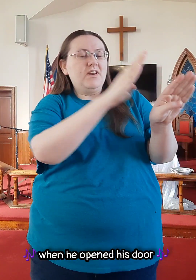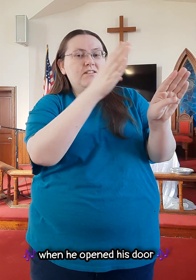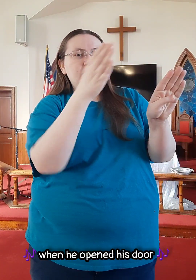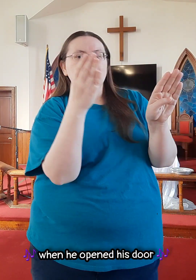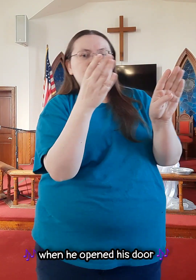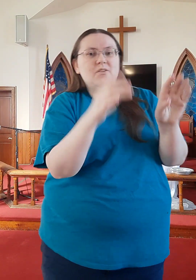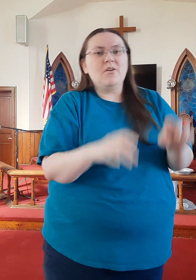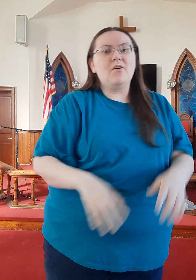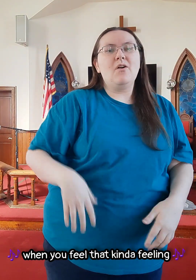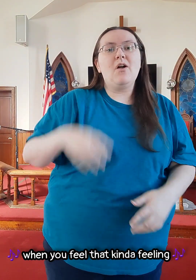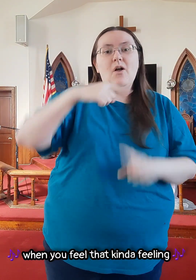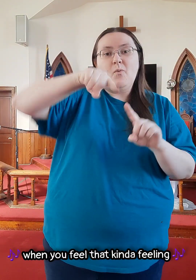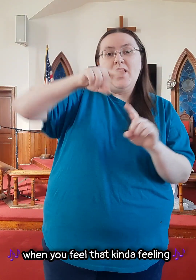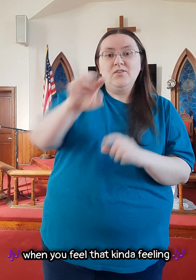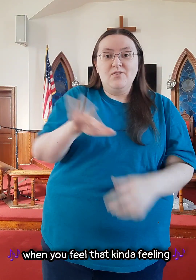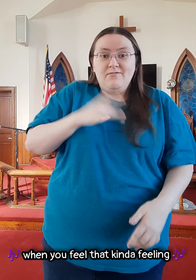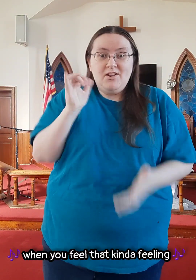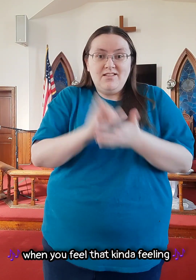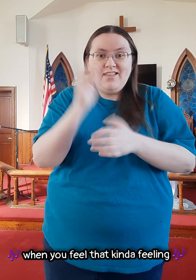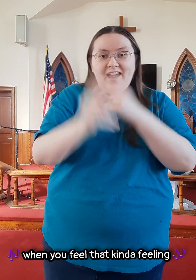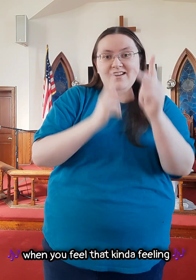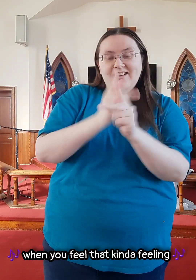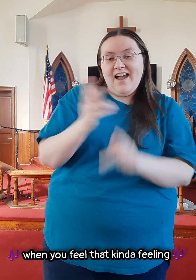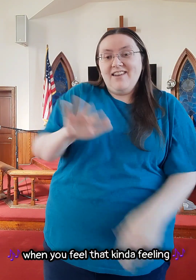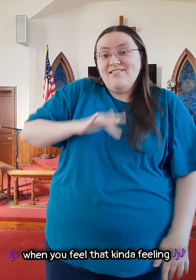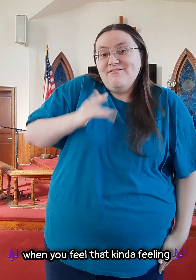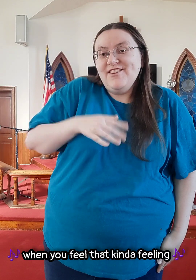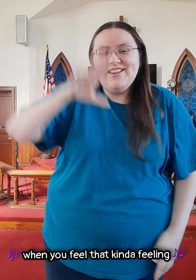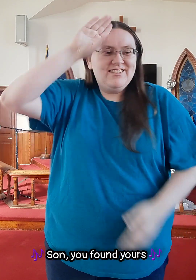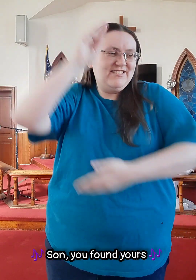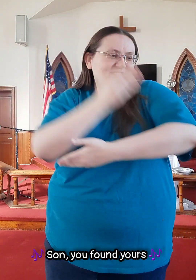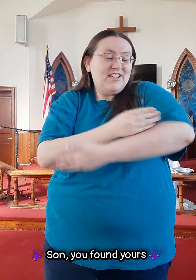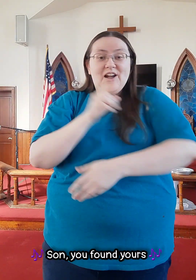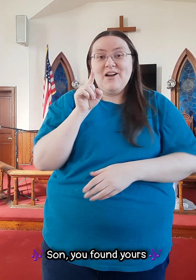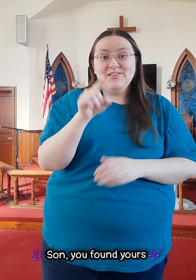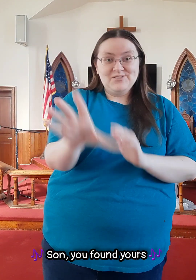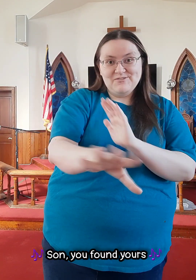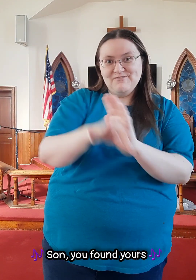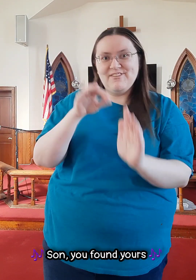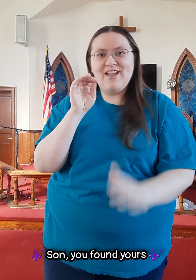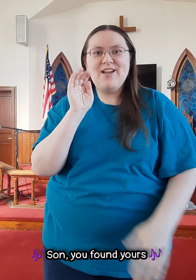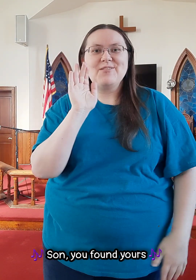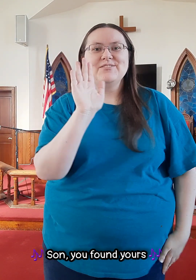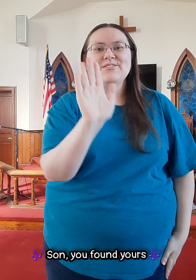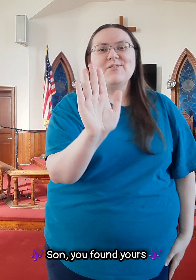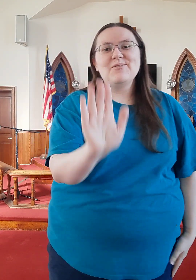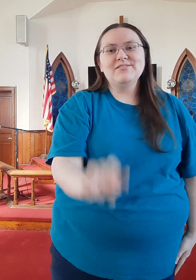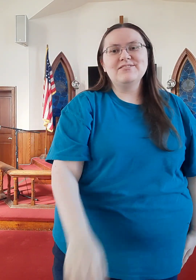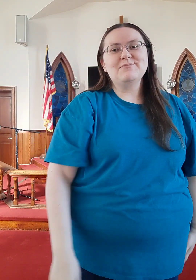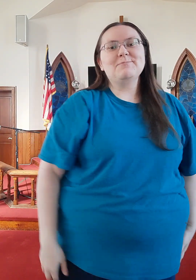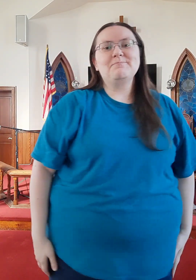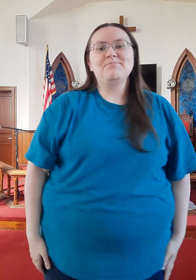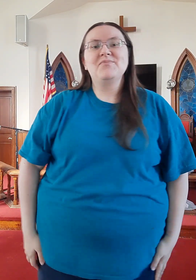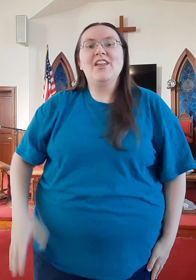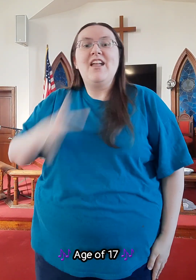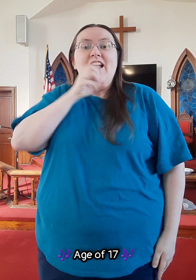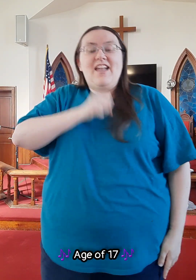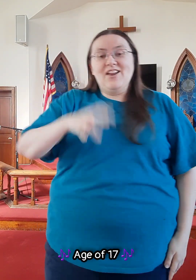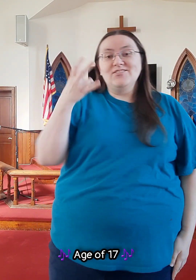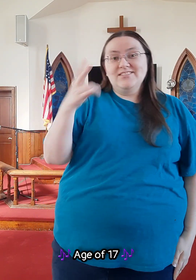Remy You feel that kind of feeling, son, you found yours At the age of 17,